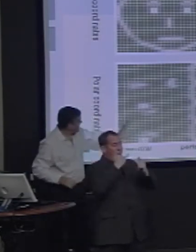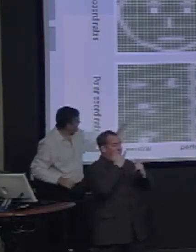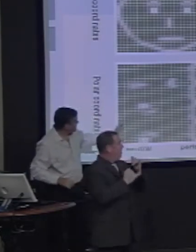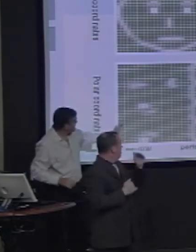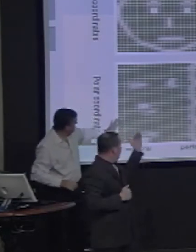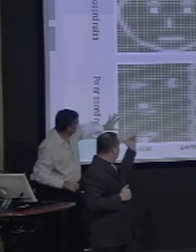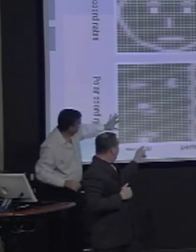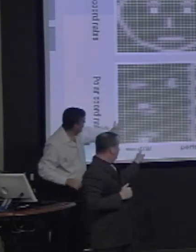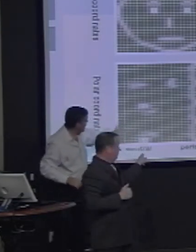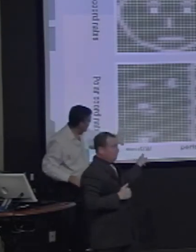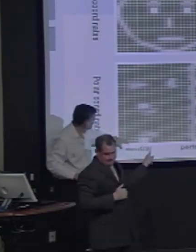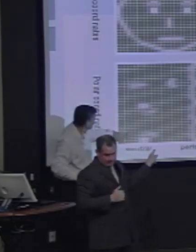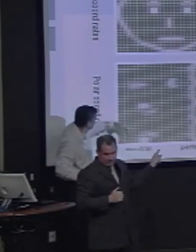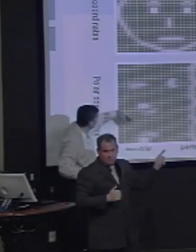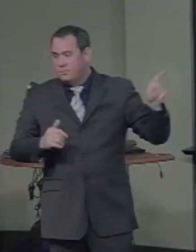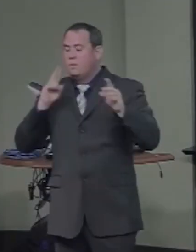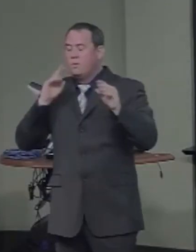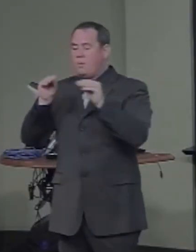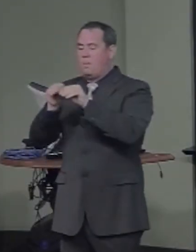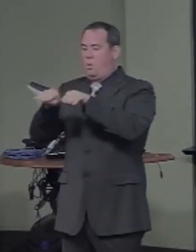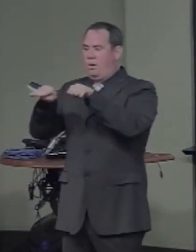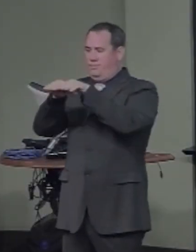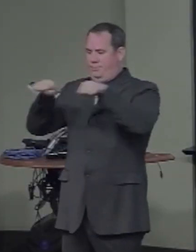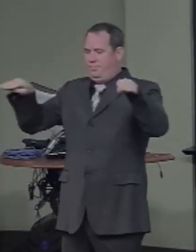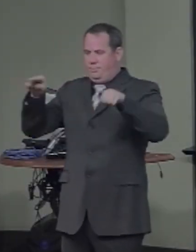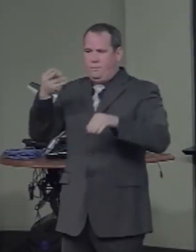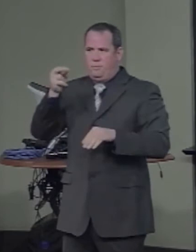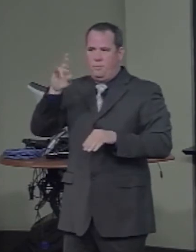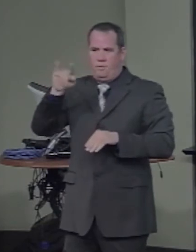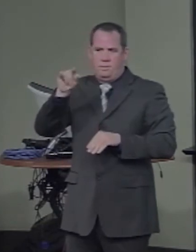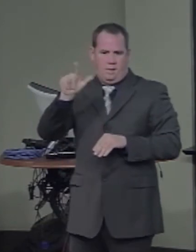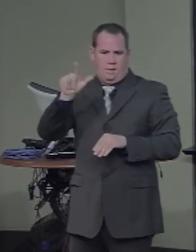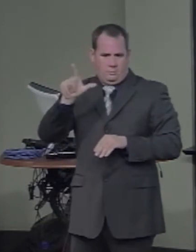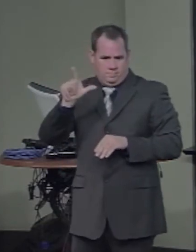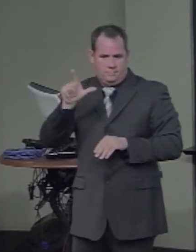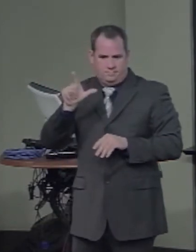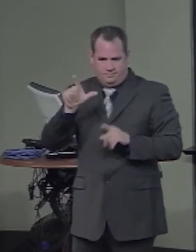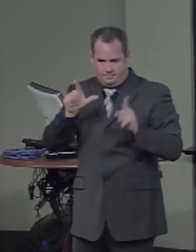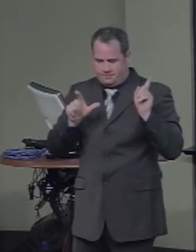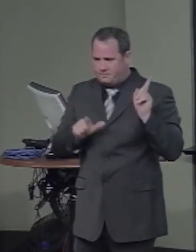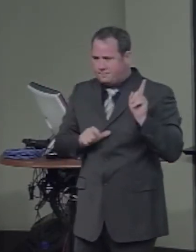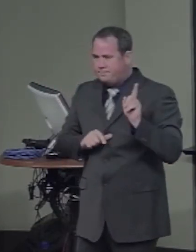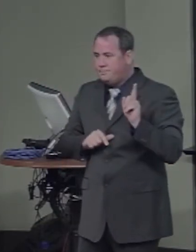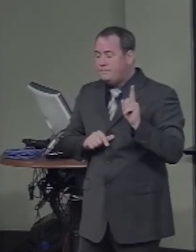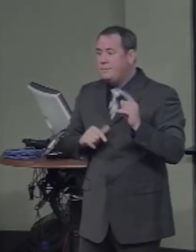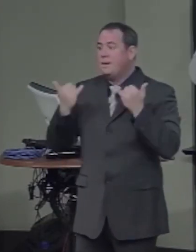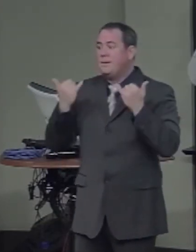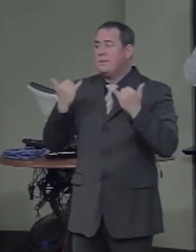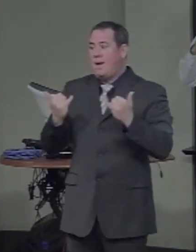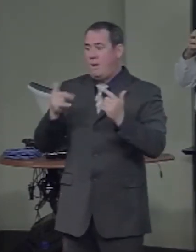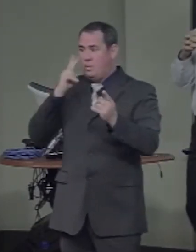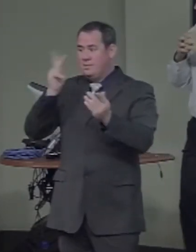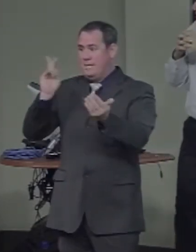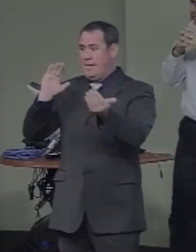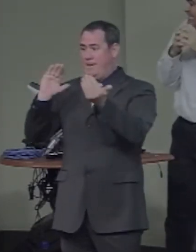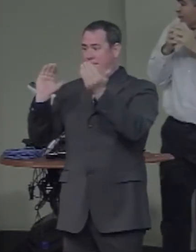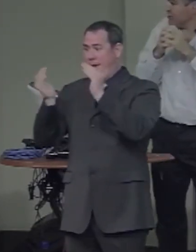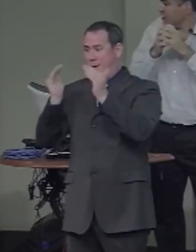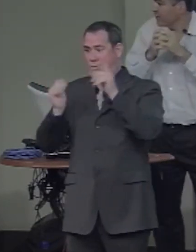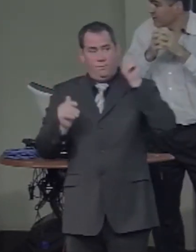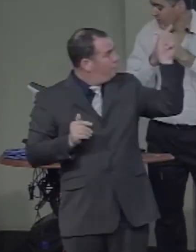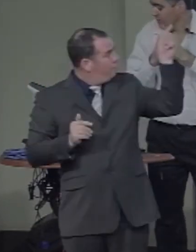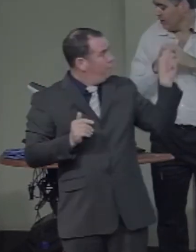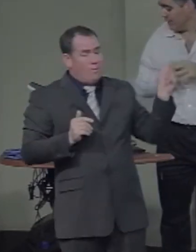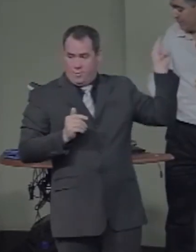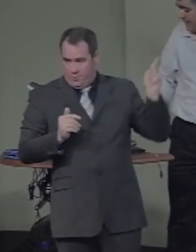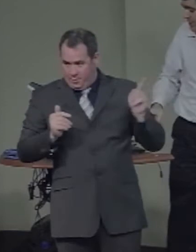And that allows the central information to have a kind of spatial proximity. It's near